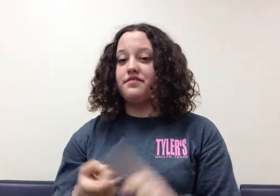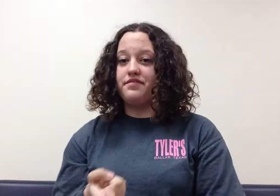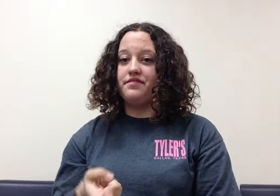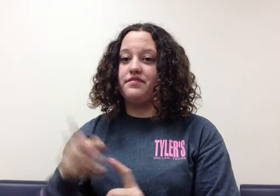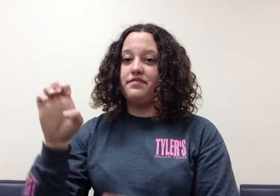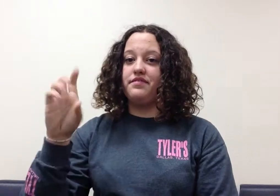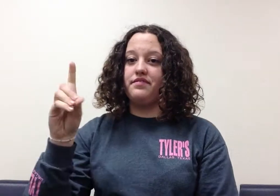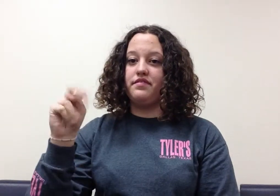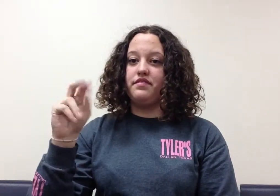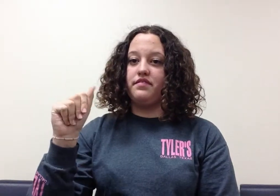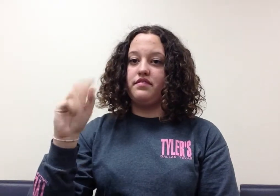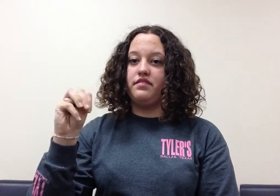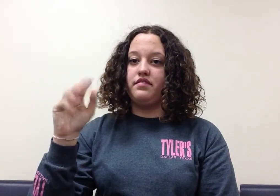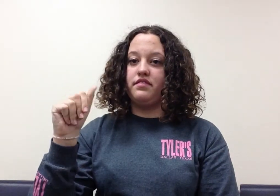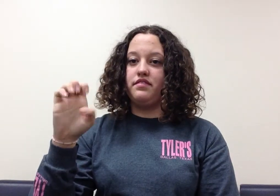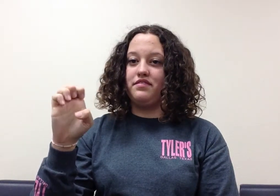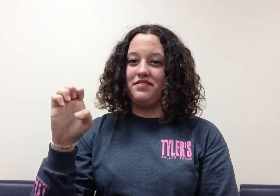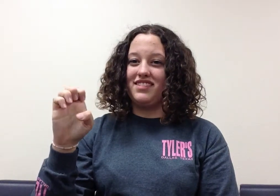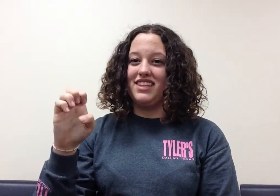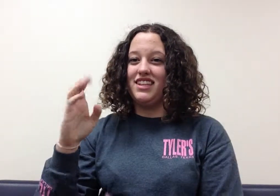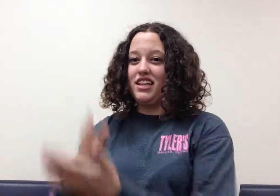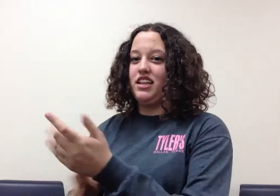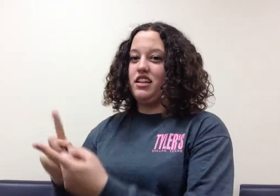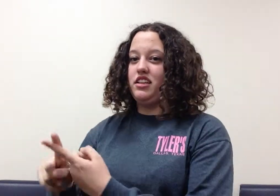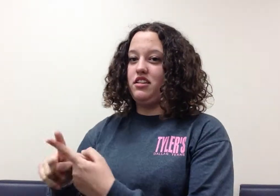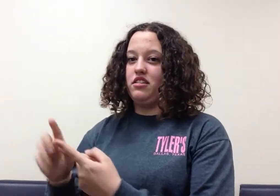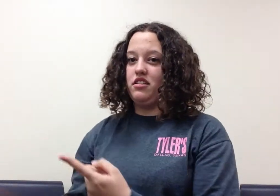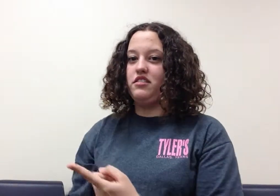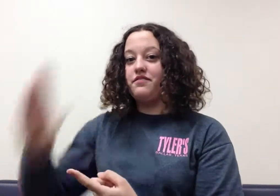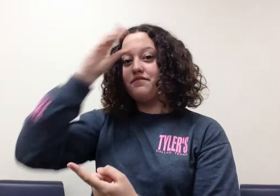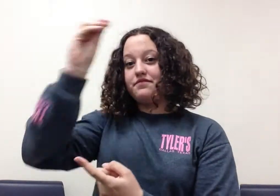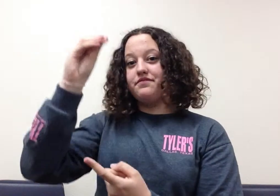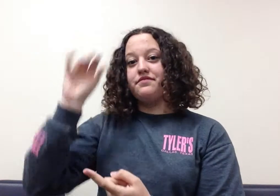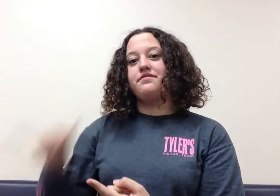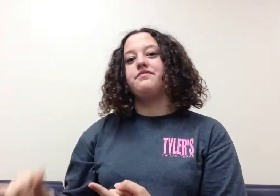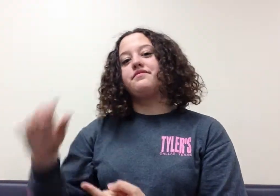Edna Mae, and some to the boy that cries in the street.